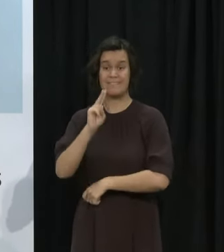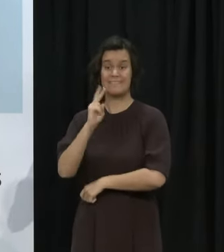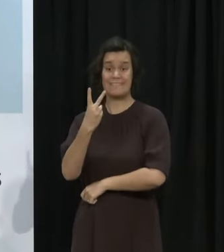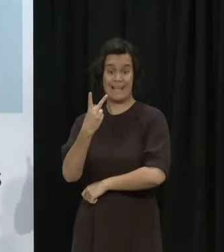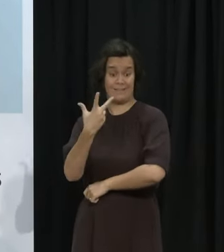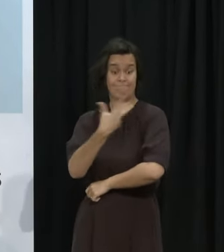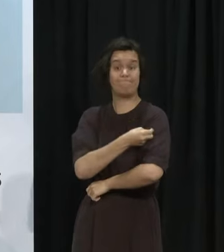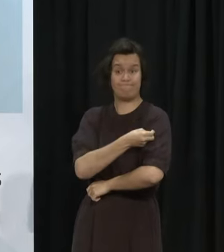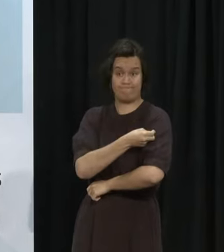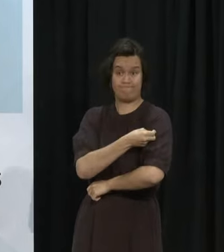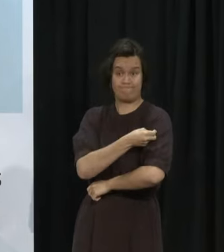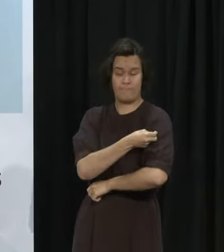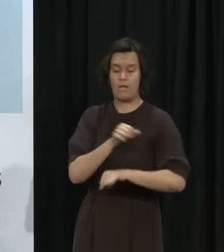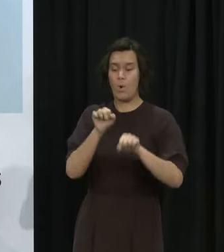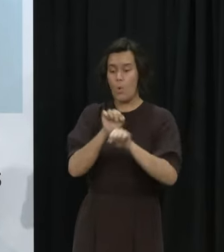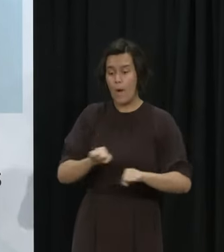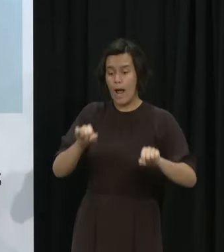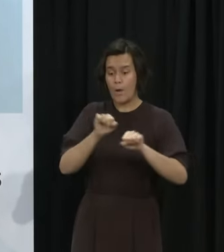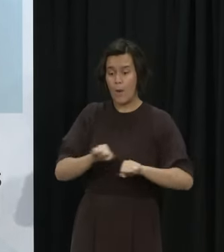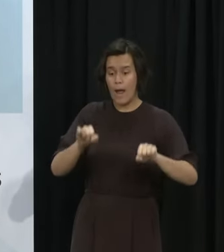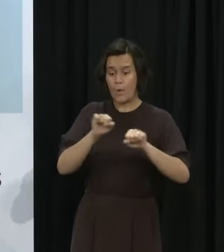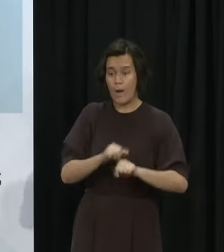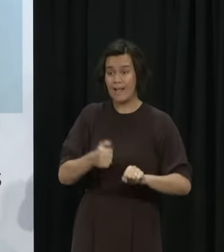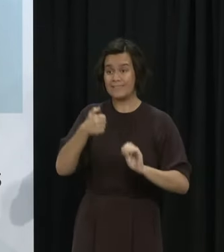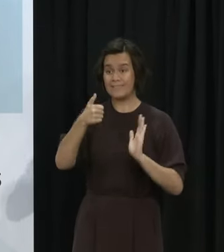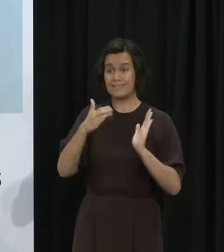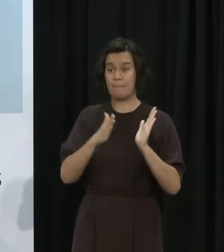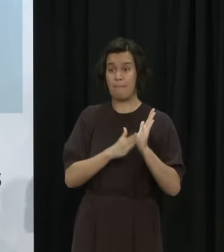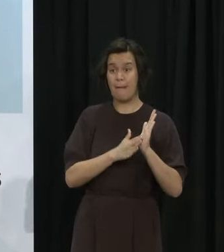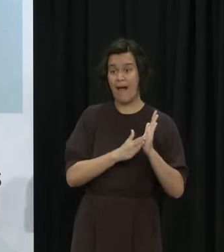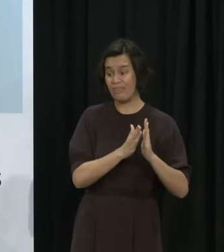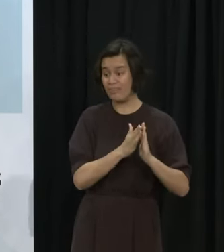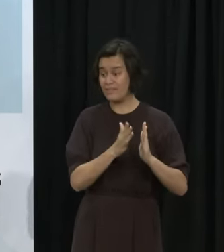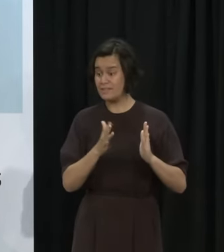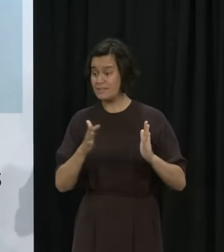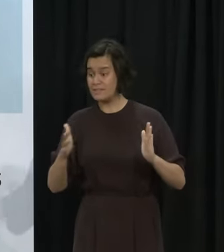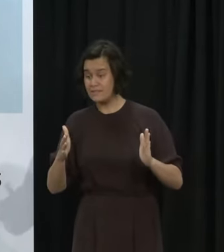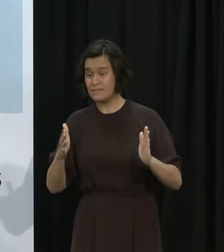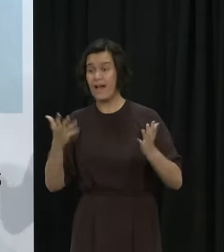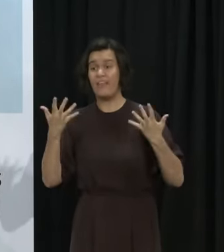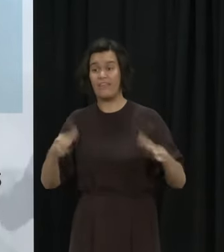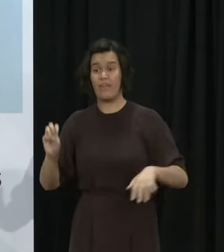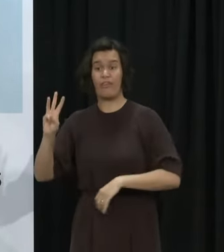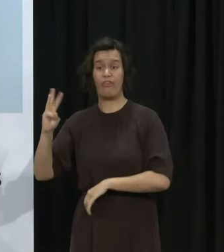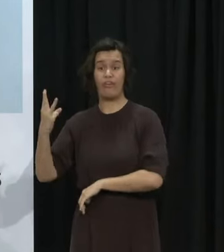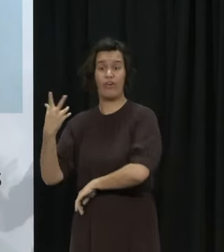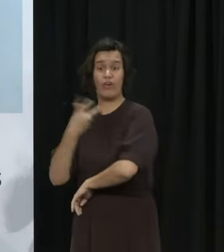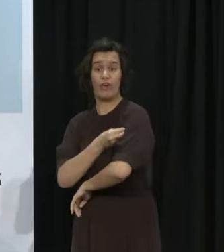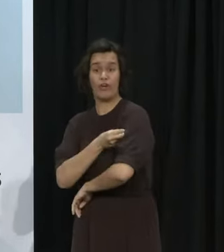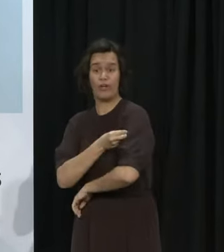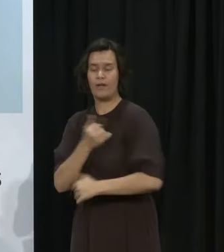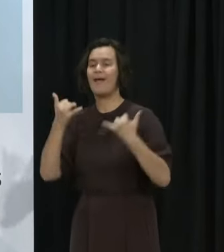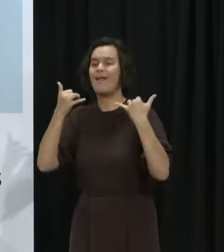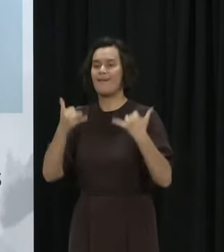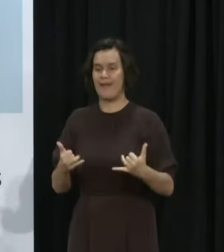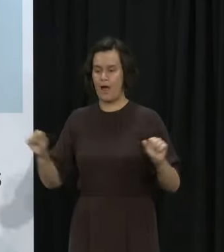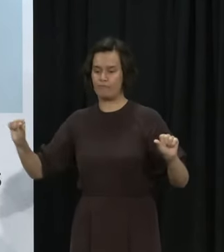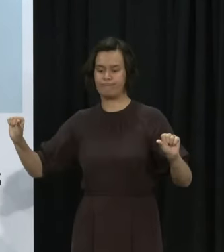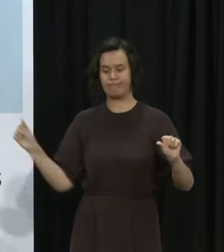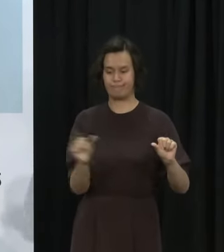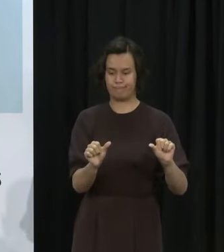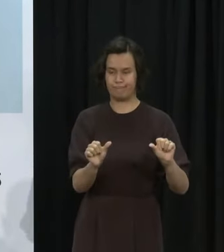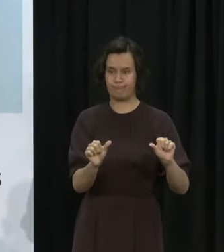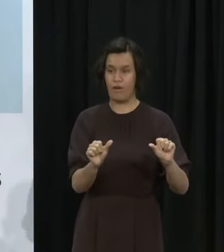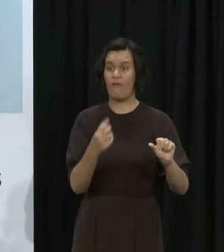dose of the Pfizer vaccine is an appropriate and pragmatic step that we can take in line with what other countries are doing. Data